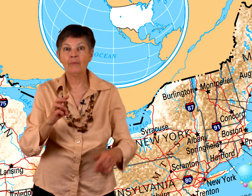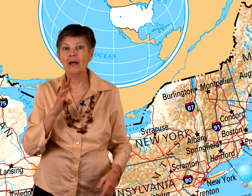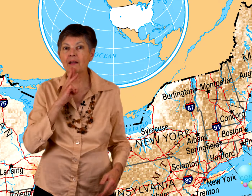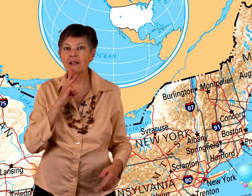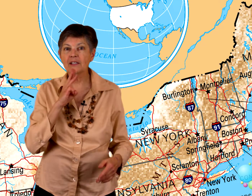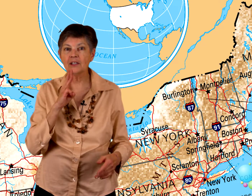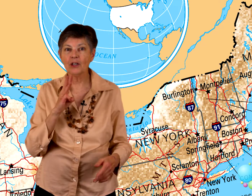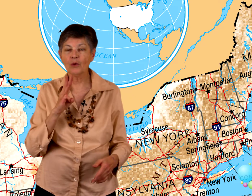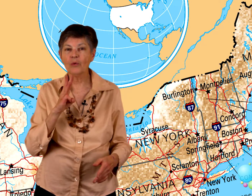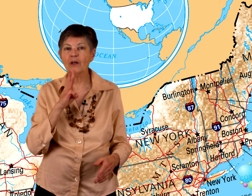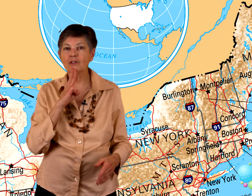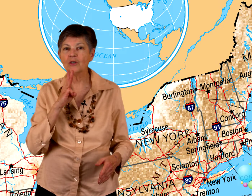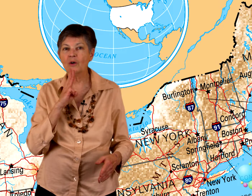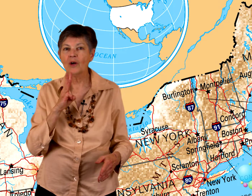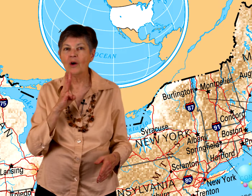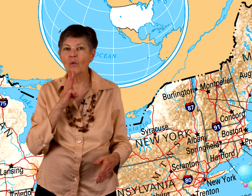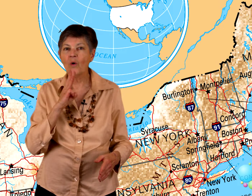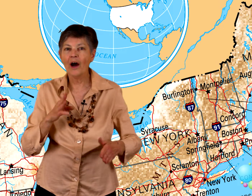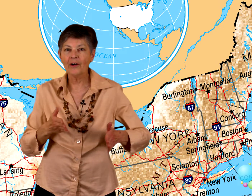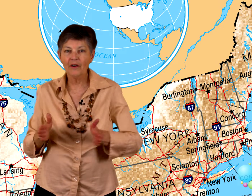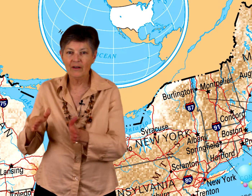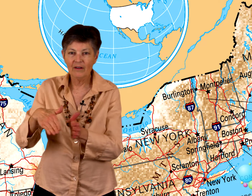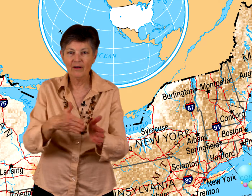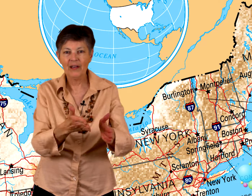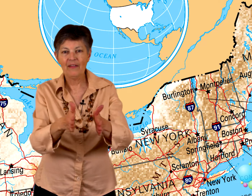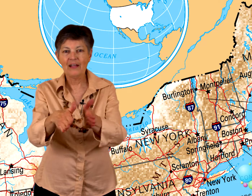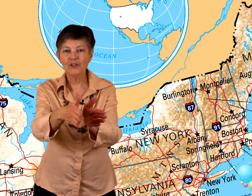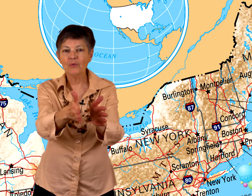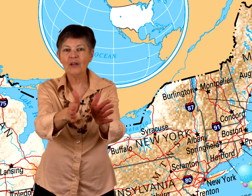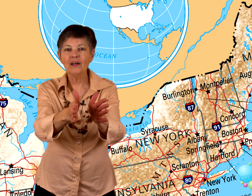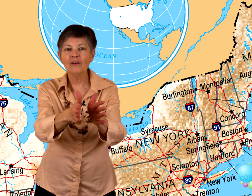but this is a little rill. So water. Okay? That's a rill.